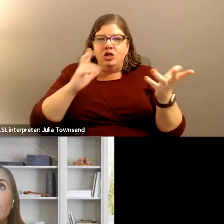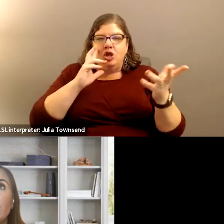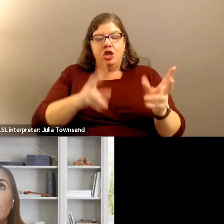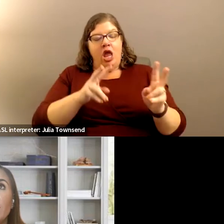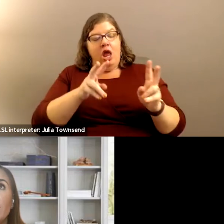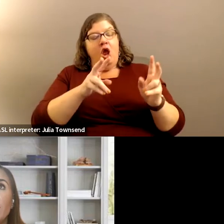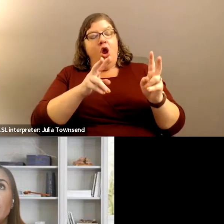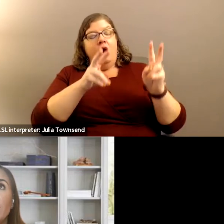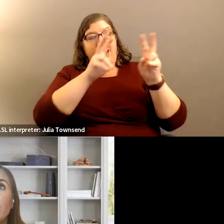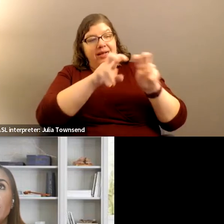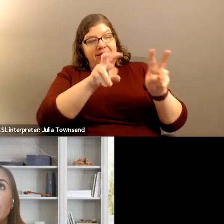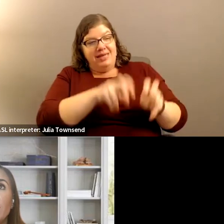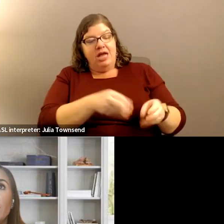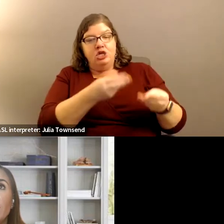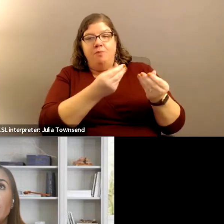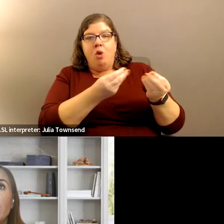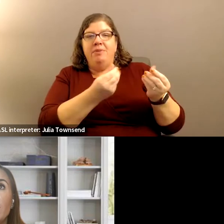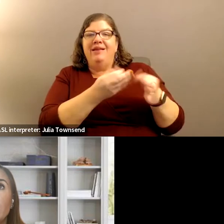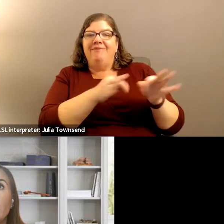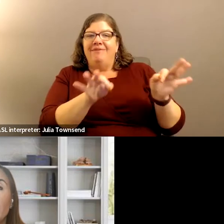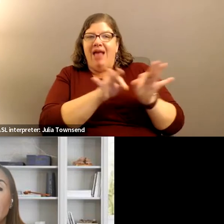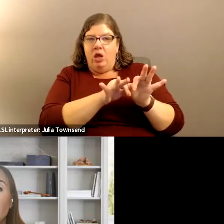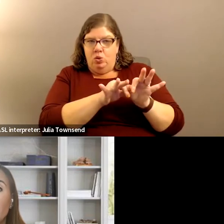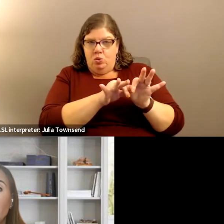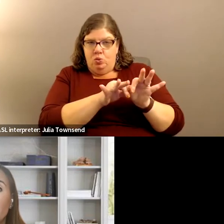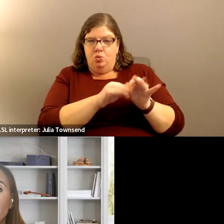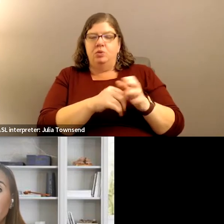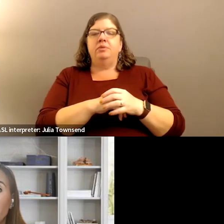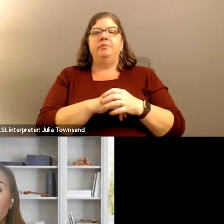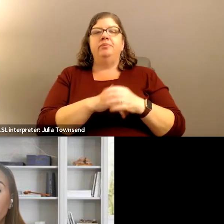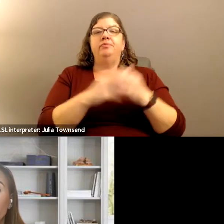property value is. Okay, next slide, please.